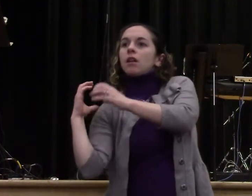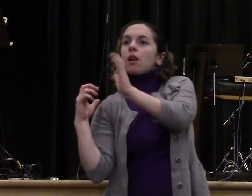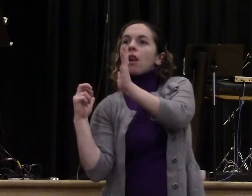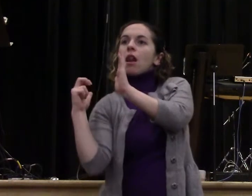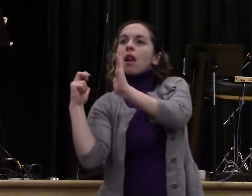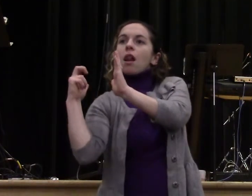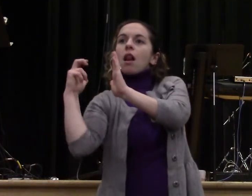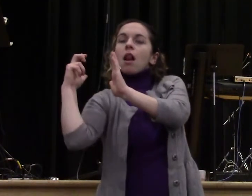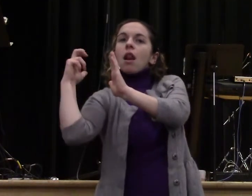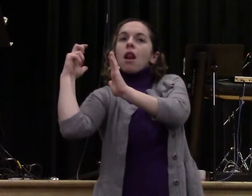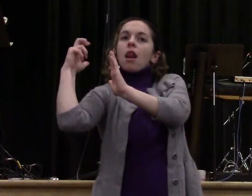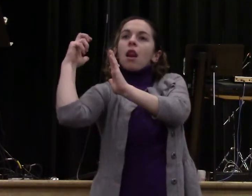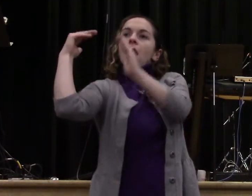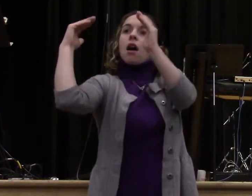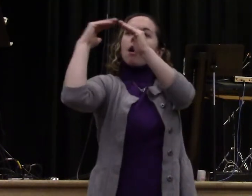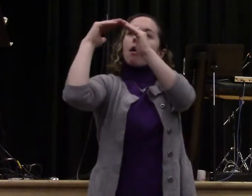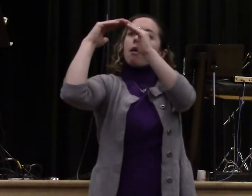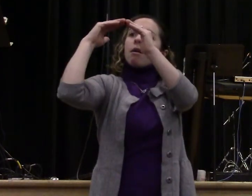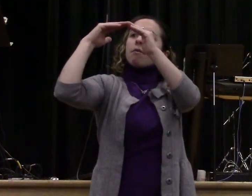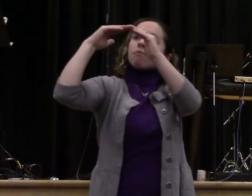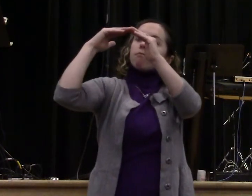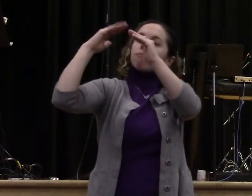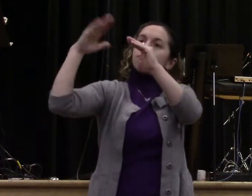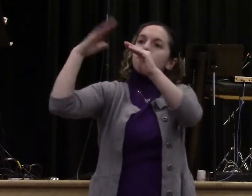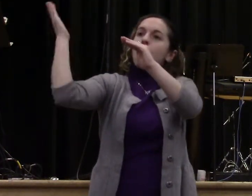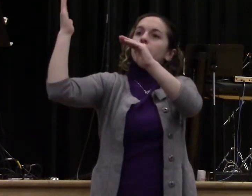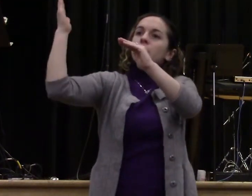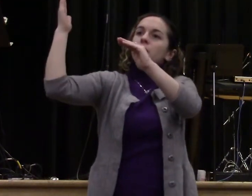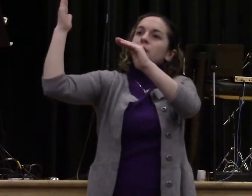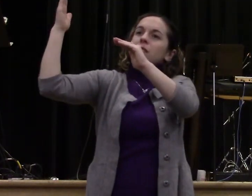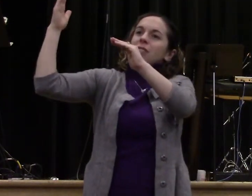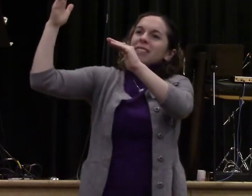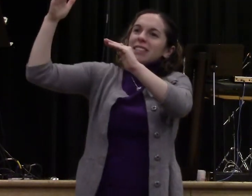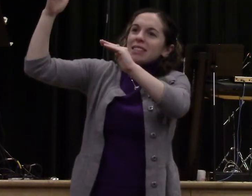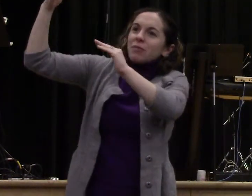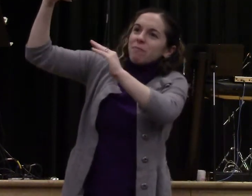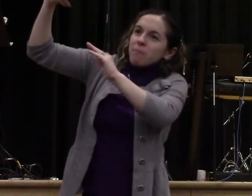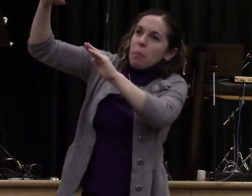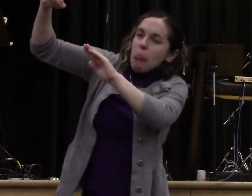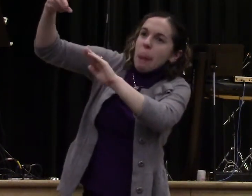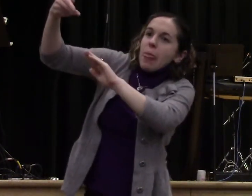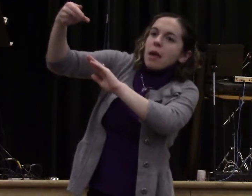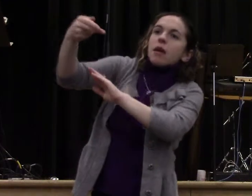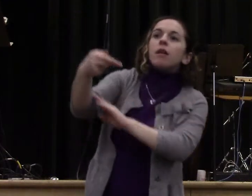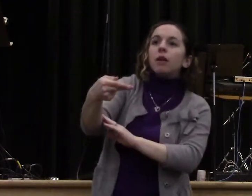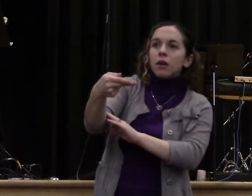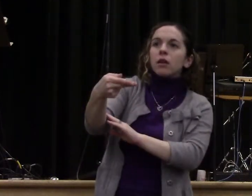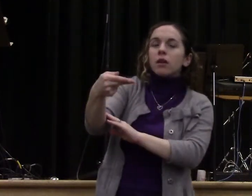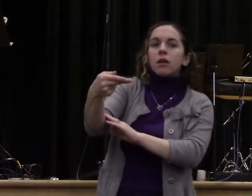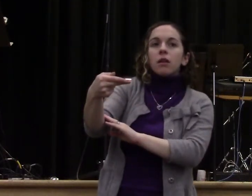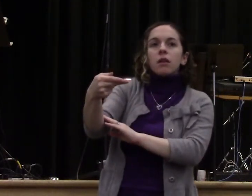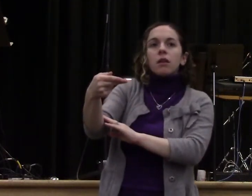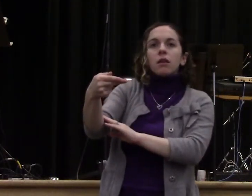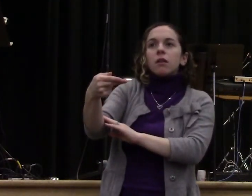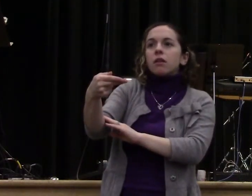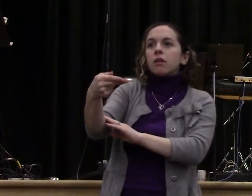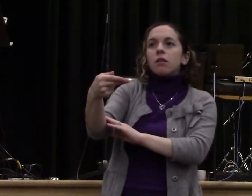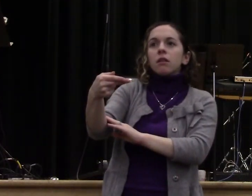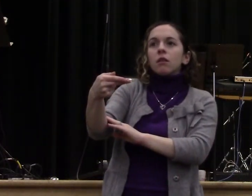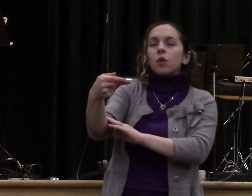Draws them together. Hallelujah. Such a way that they're willing to climb a roof. Now three of them might